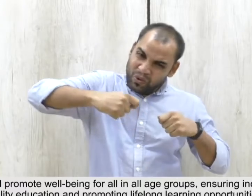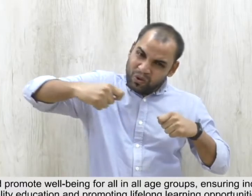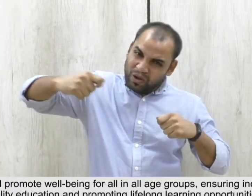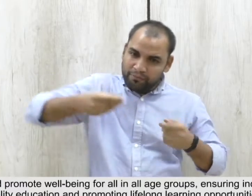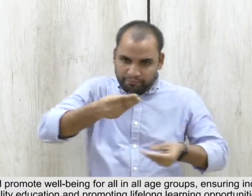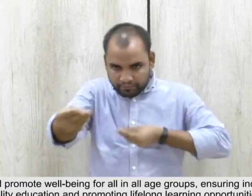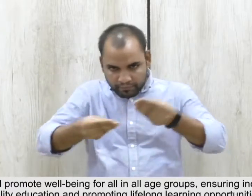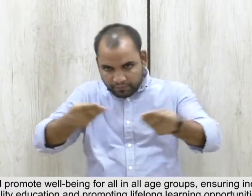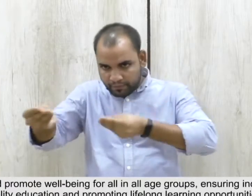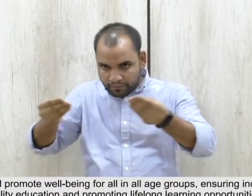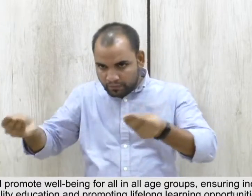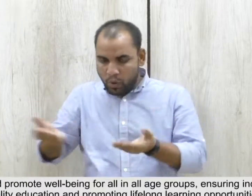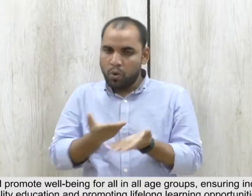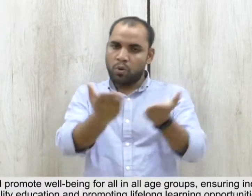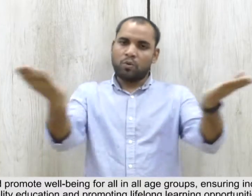learning opportunities for all